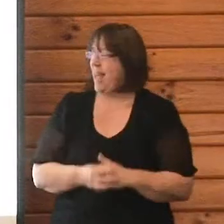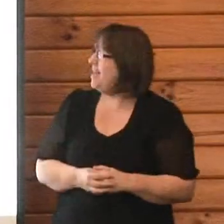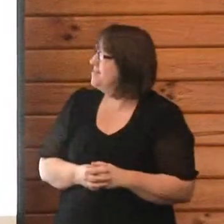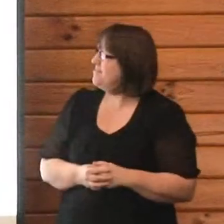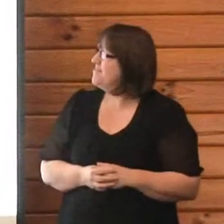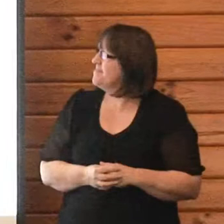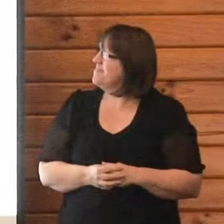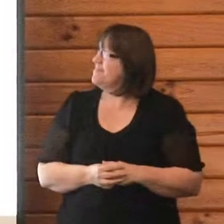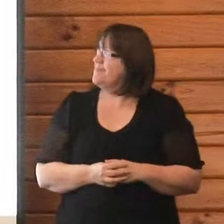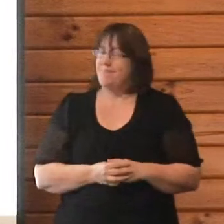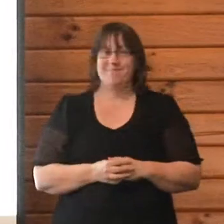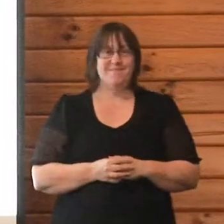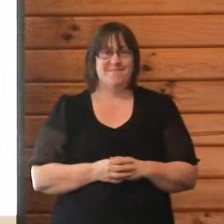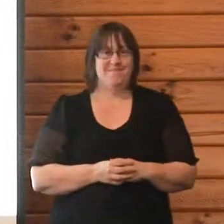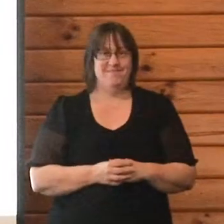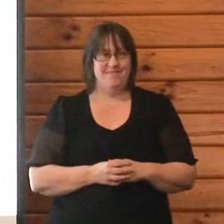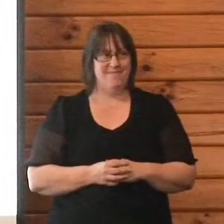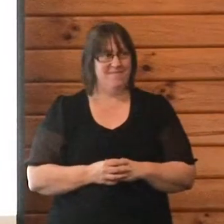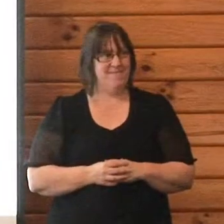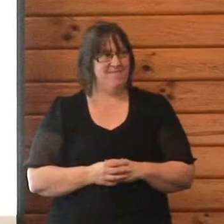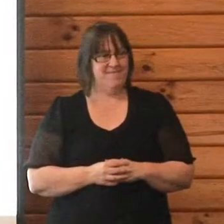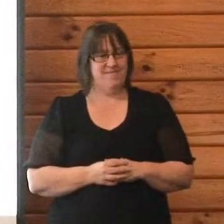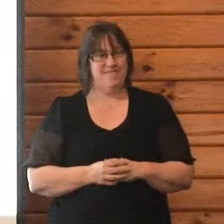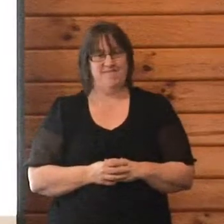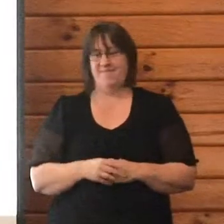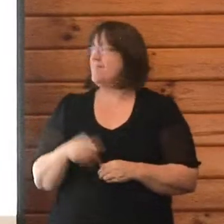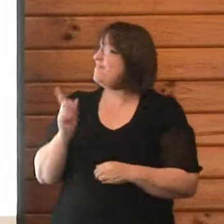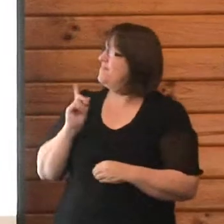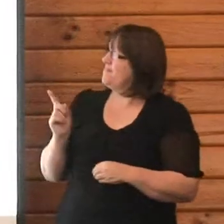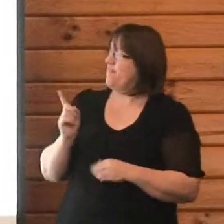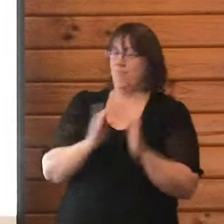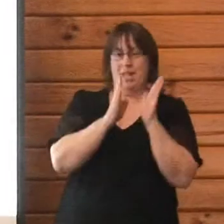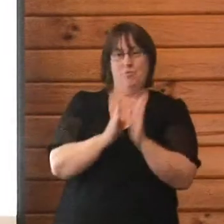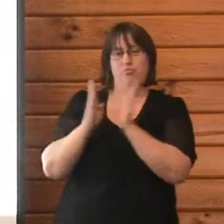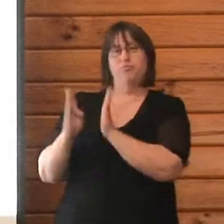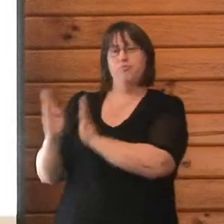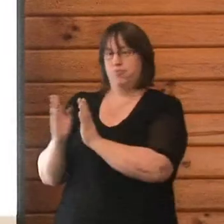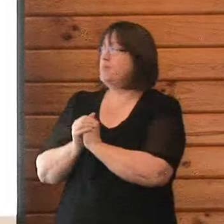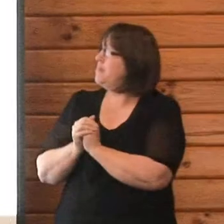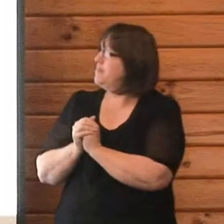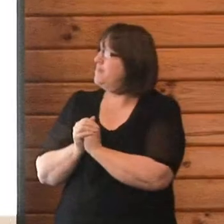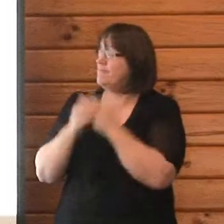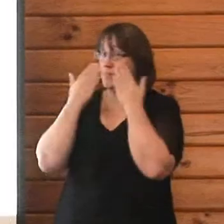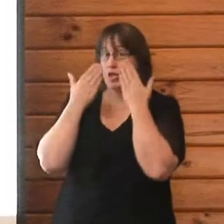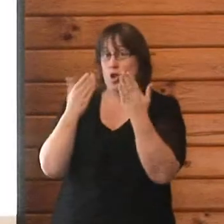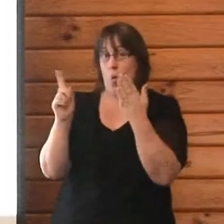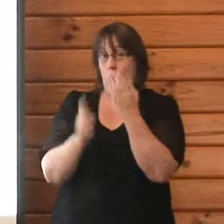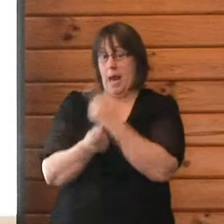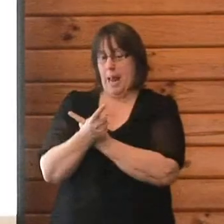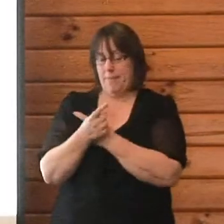So these are the phases in the recovery process that we know. Initially, immediately after